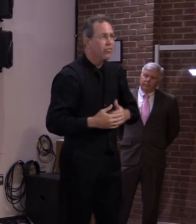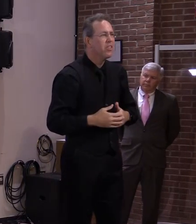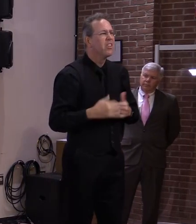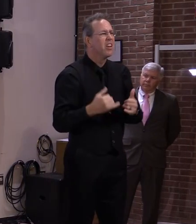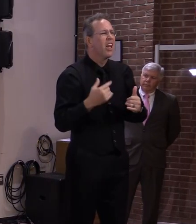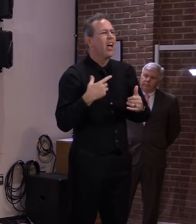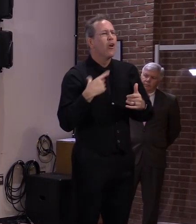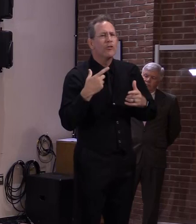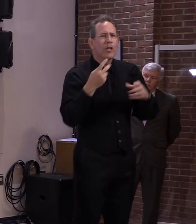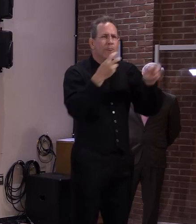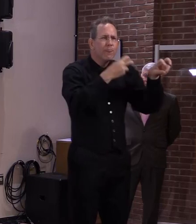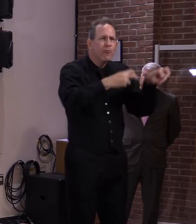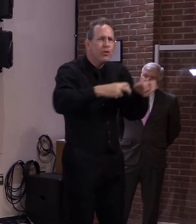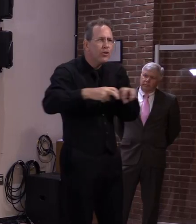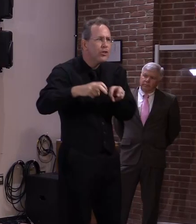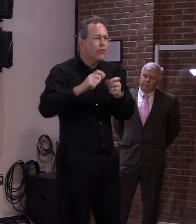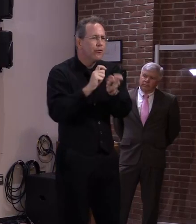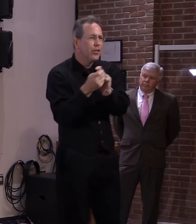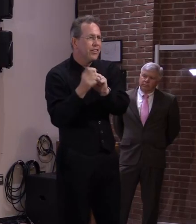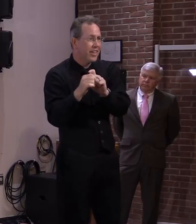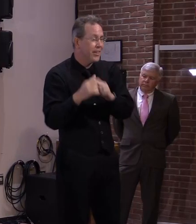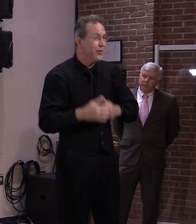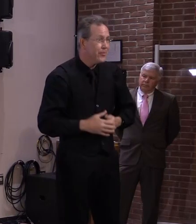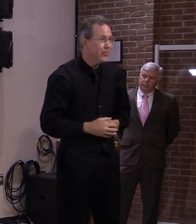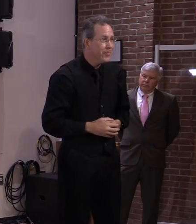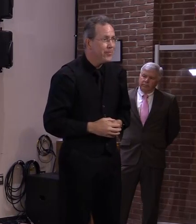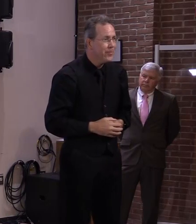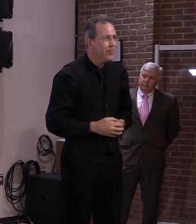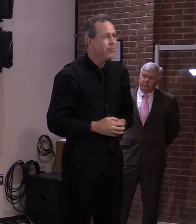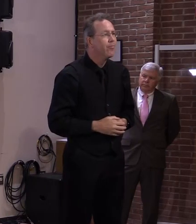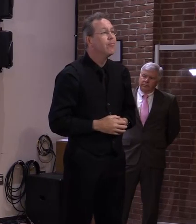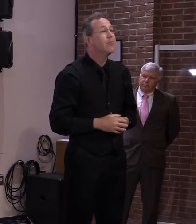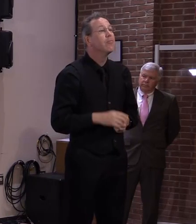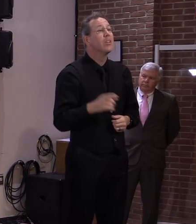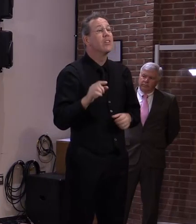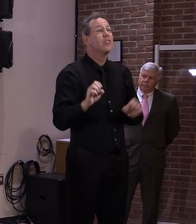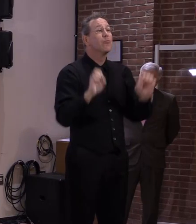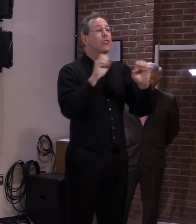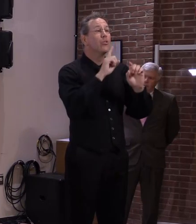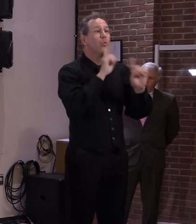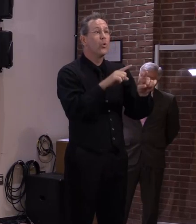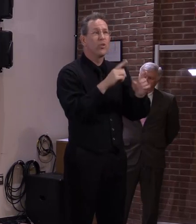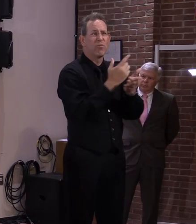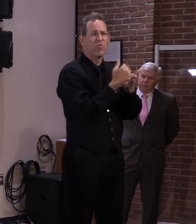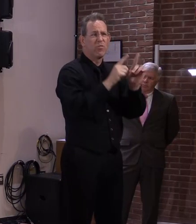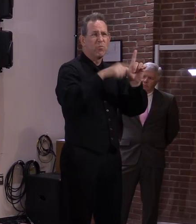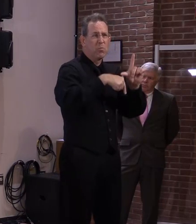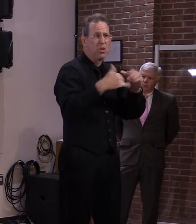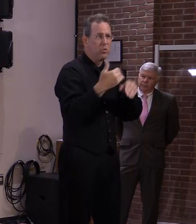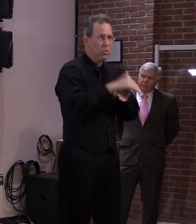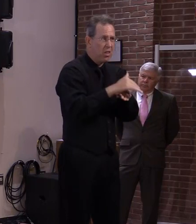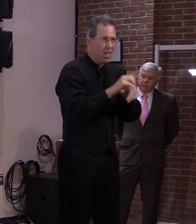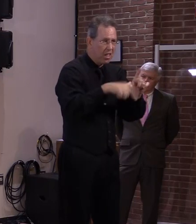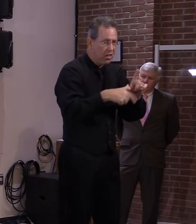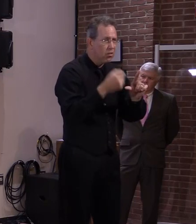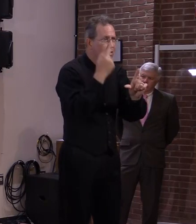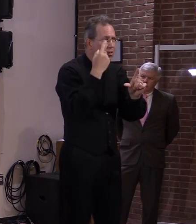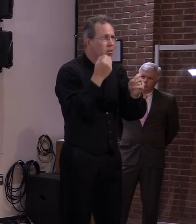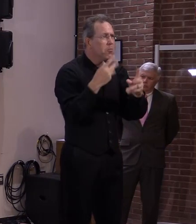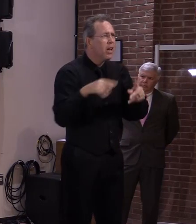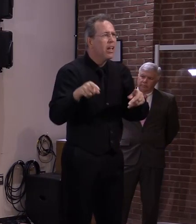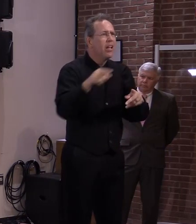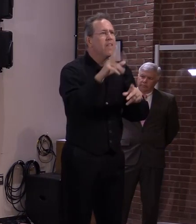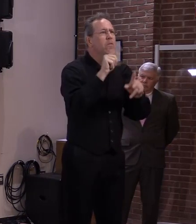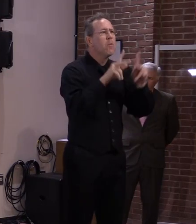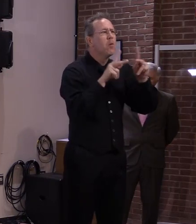Even as this emergency comes to an end, we know there are still Vermonters struggling because of it. Protecting the most